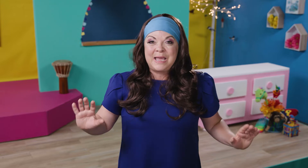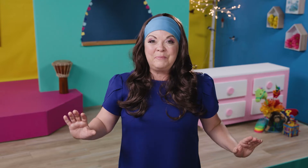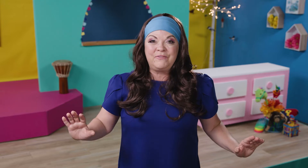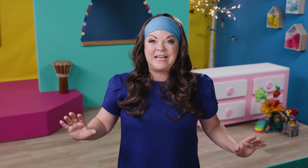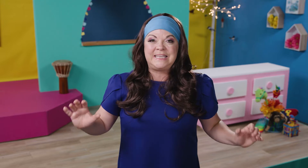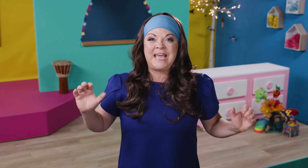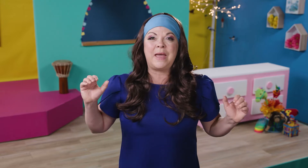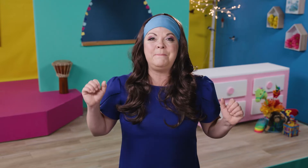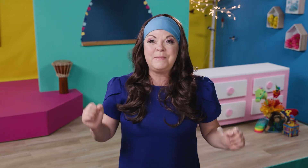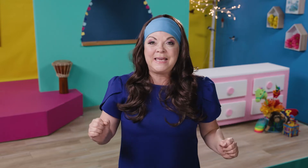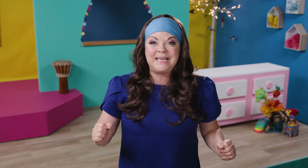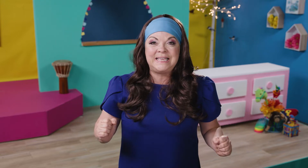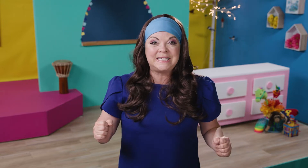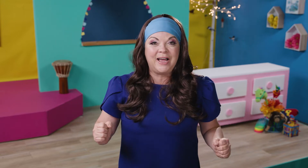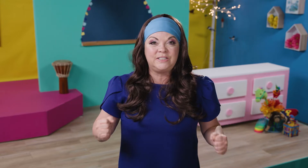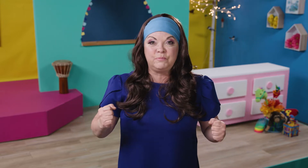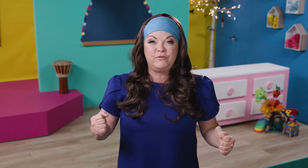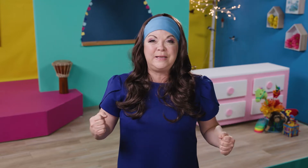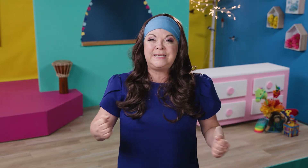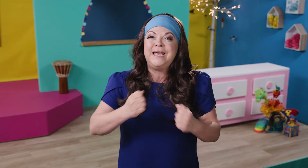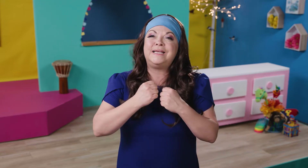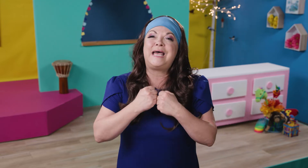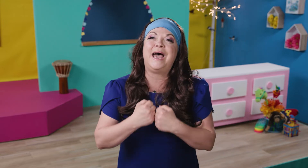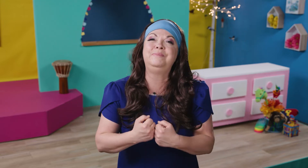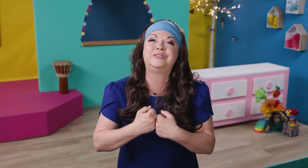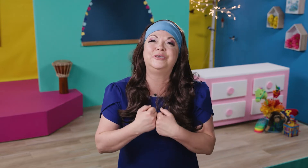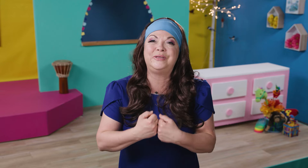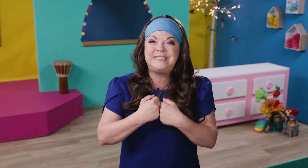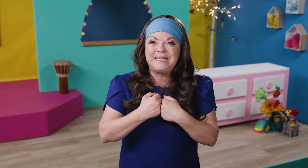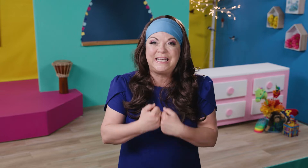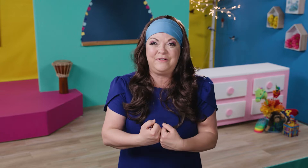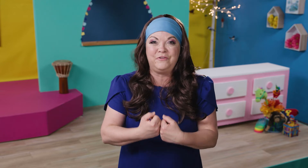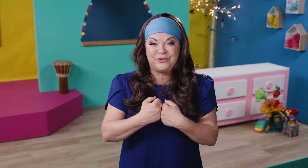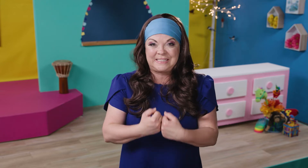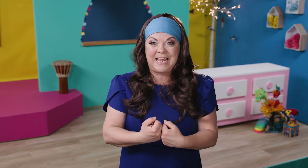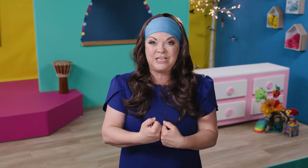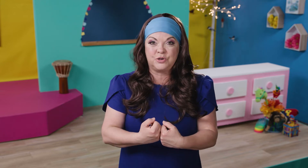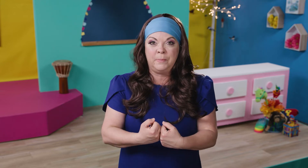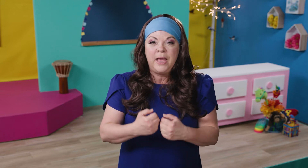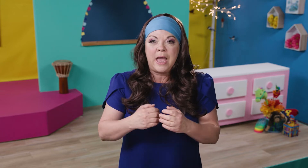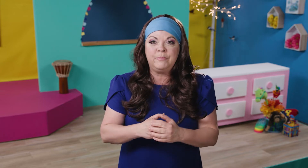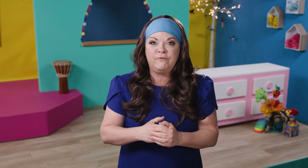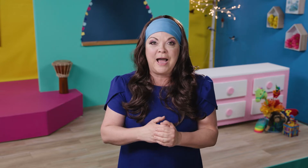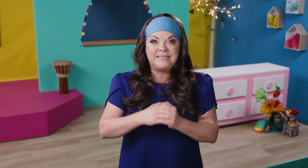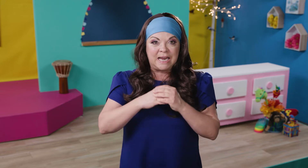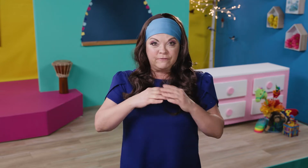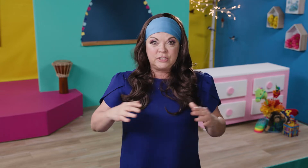improvising and mimicking these kinds of movements is absolutely delightful for this age group and provides diverse